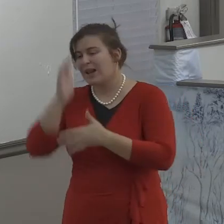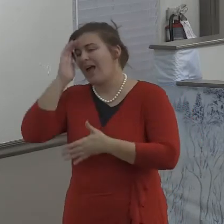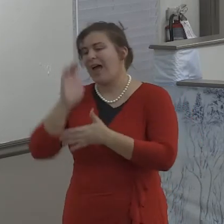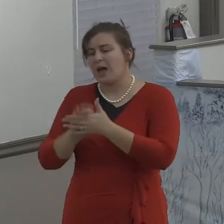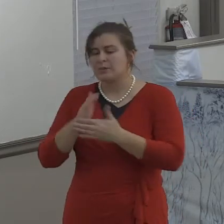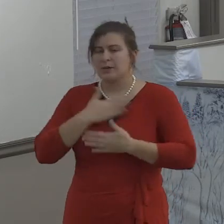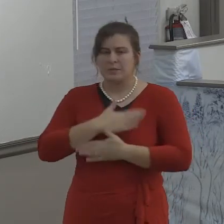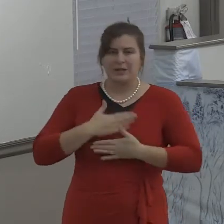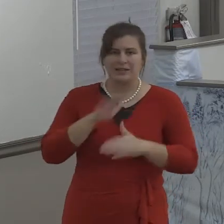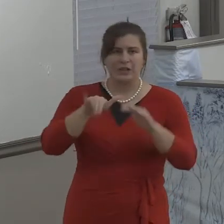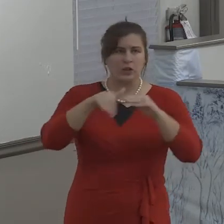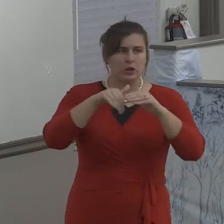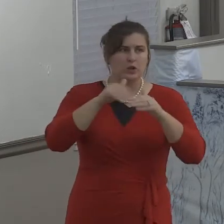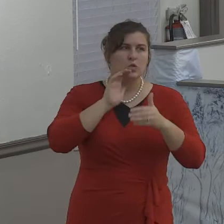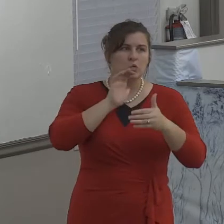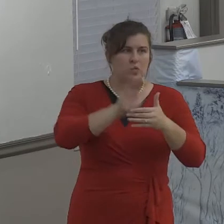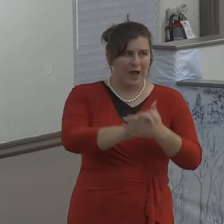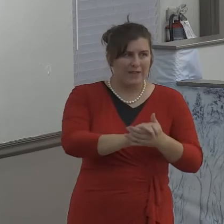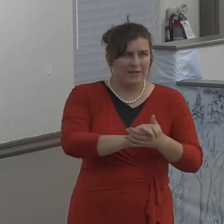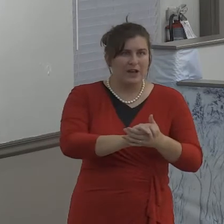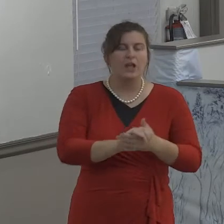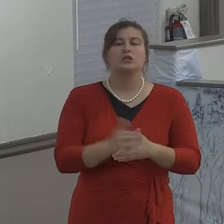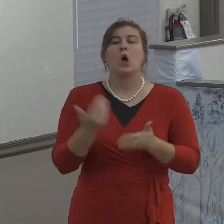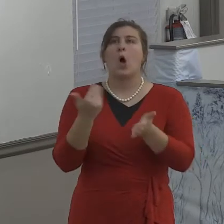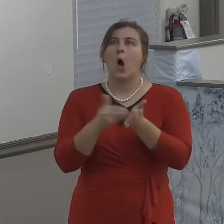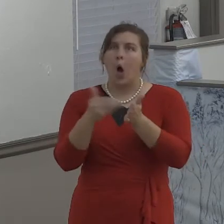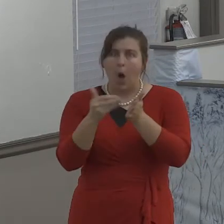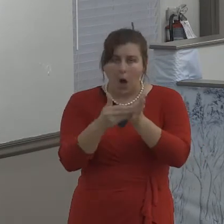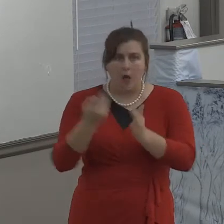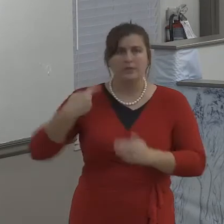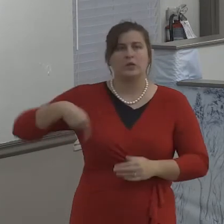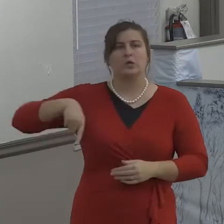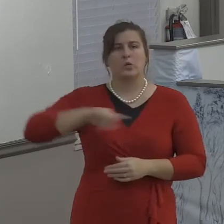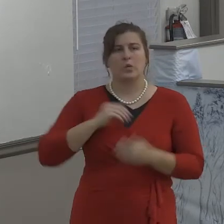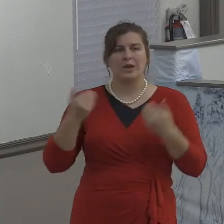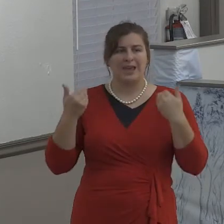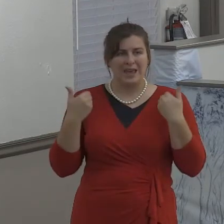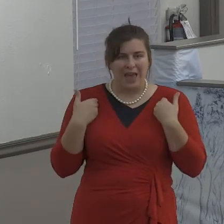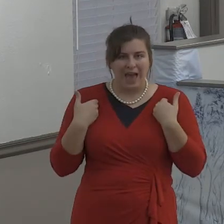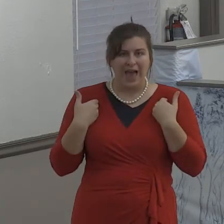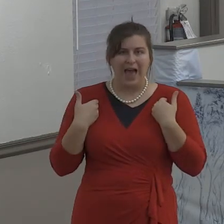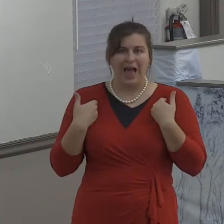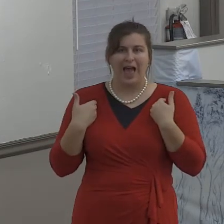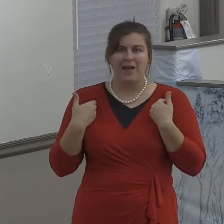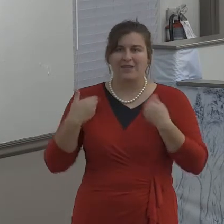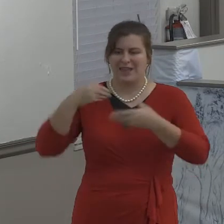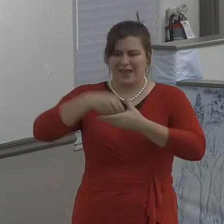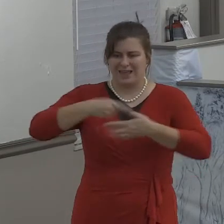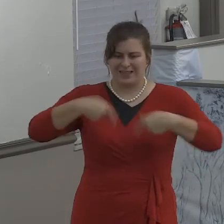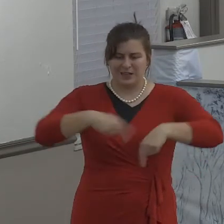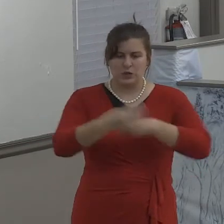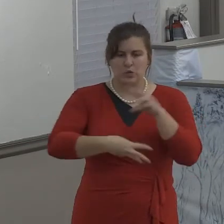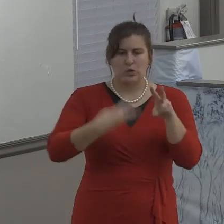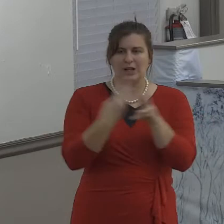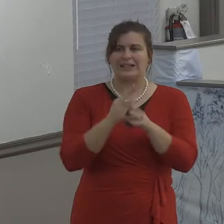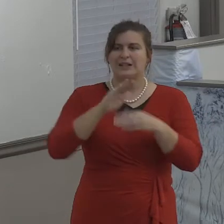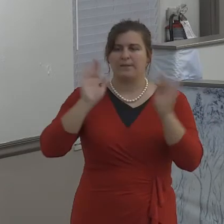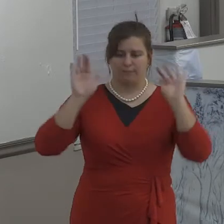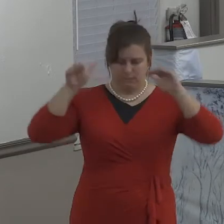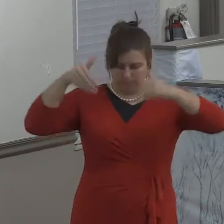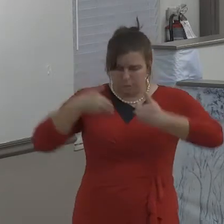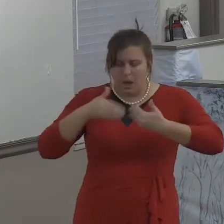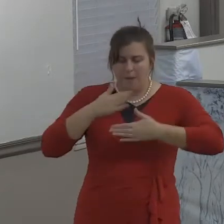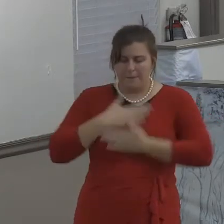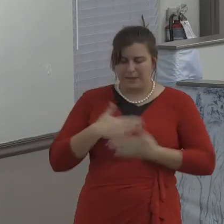But that is the real cause for a lot of problems. So we are kind. Look for ways to do